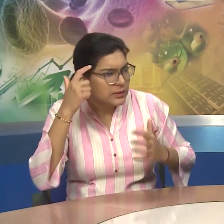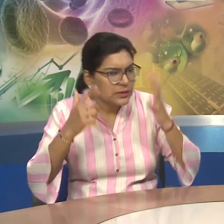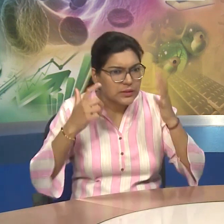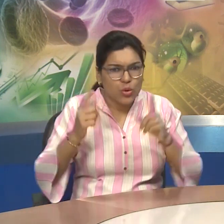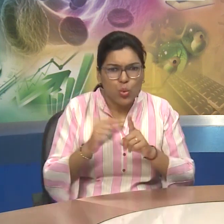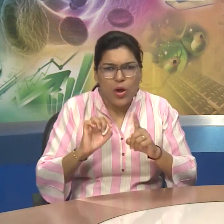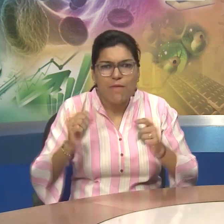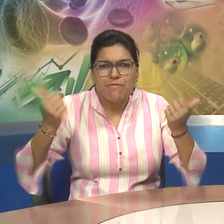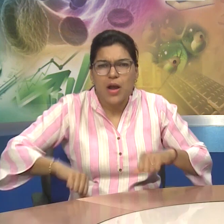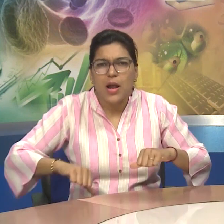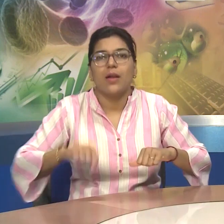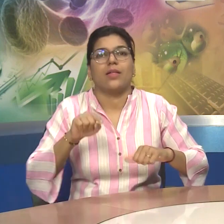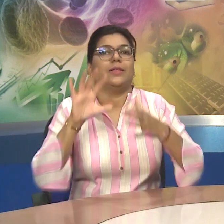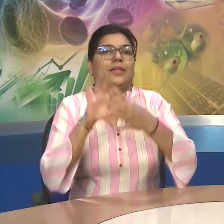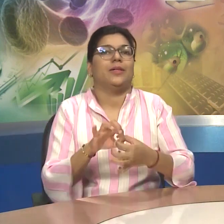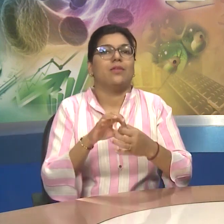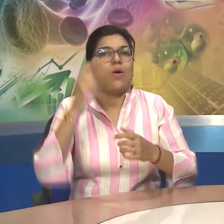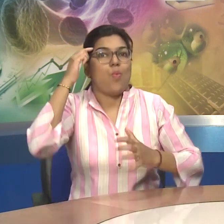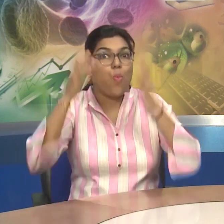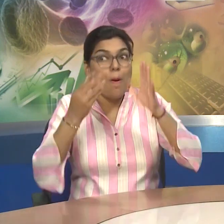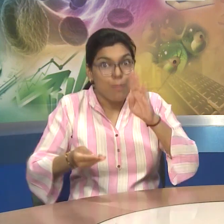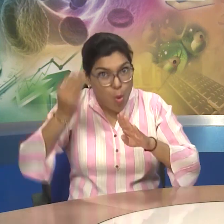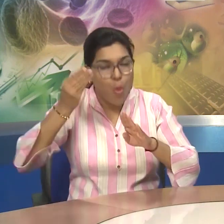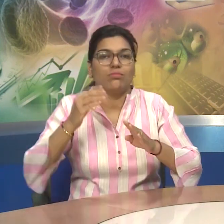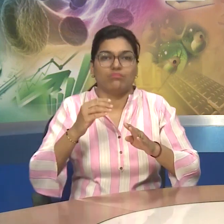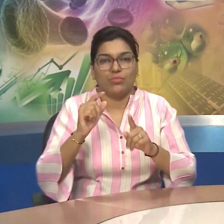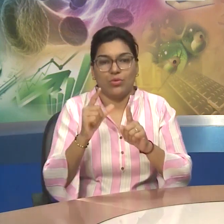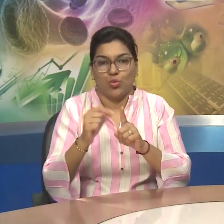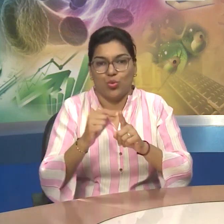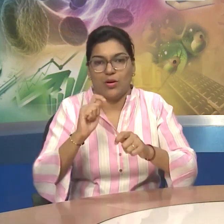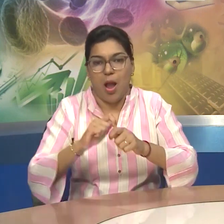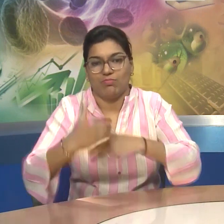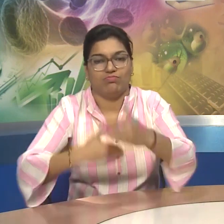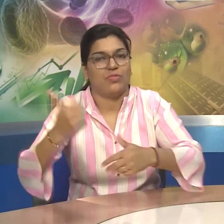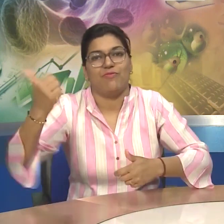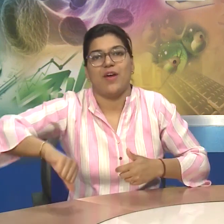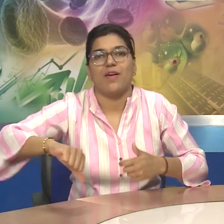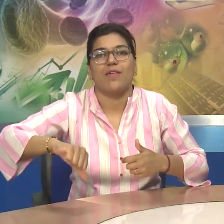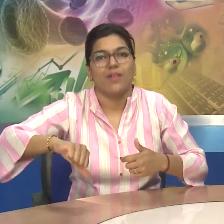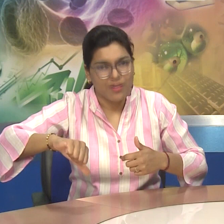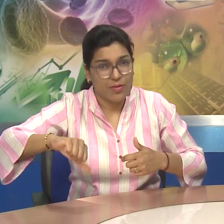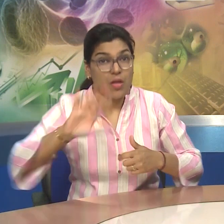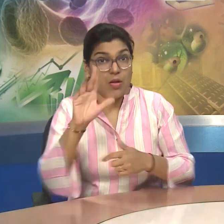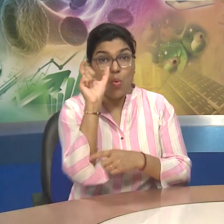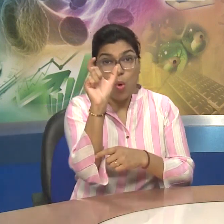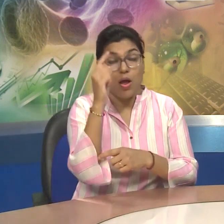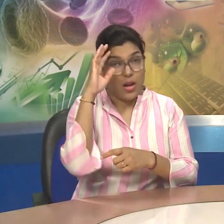Sometimes Overanxiety Made us Fail In The